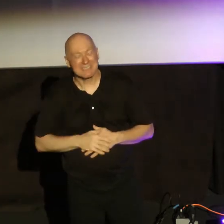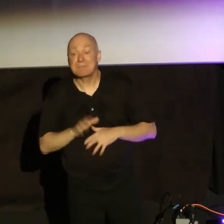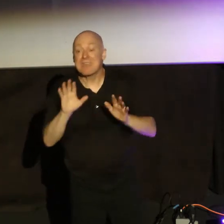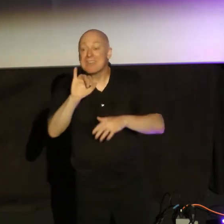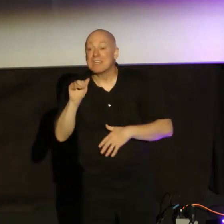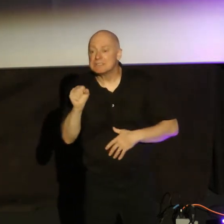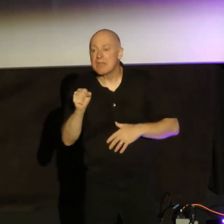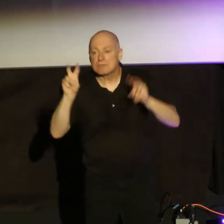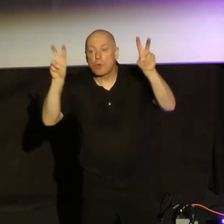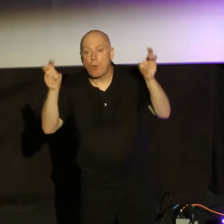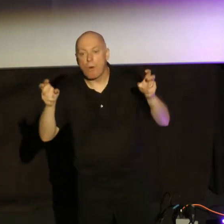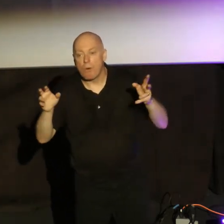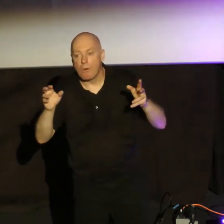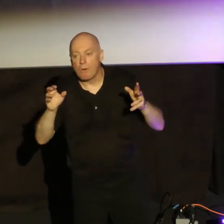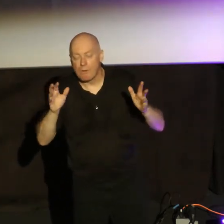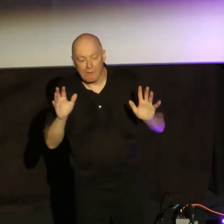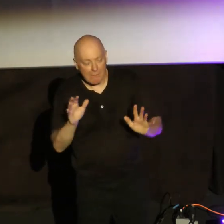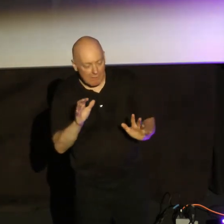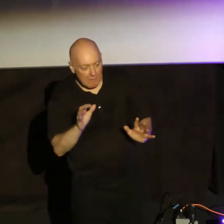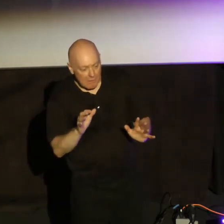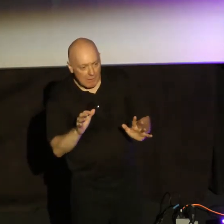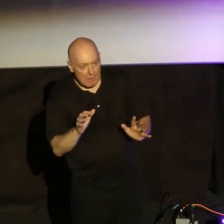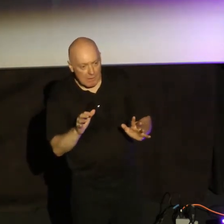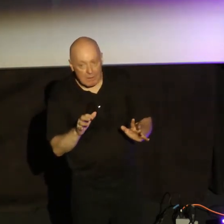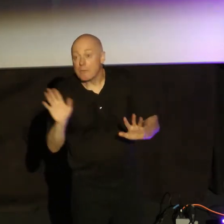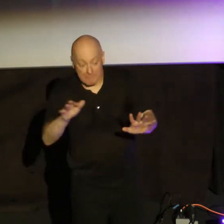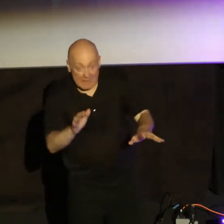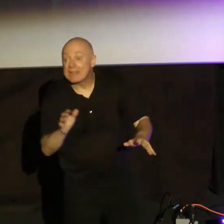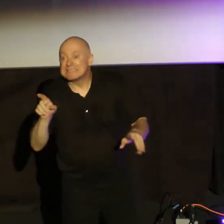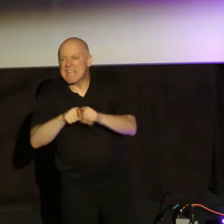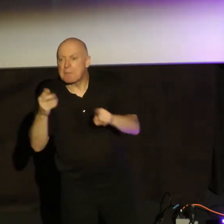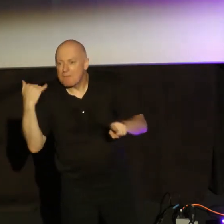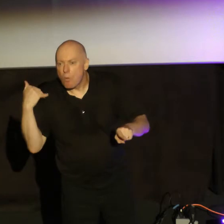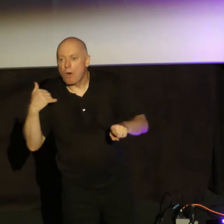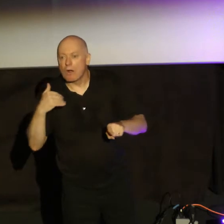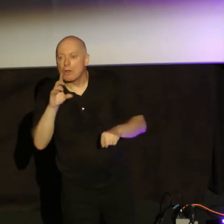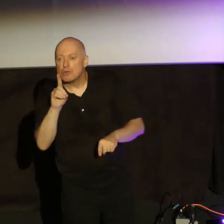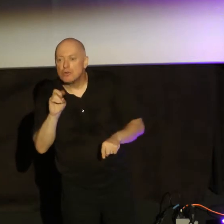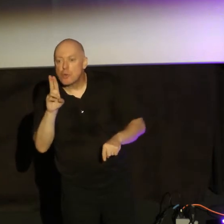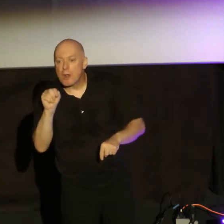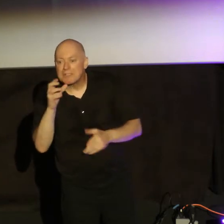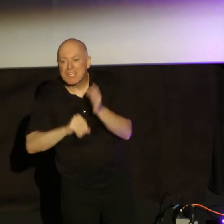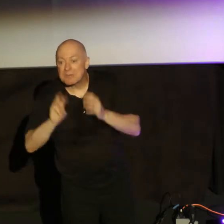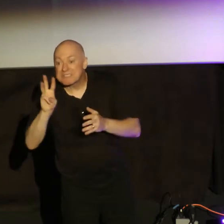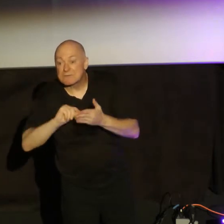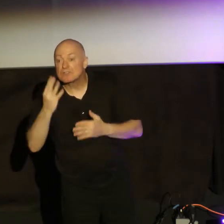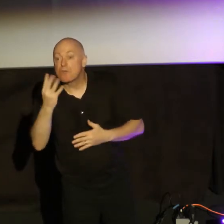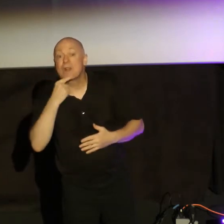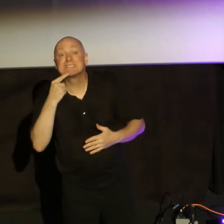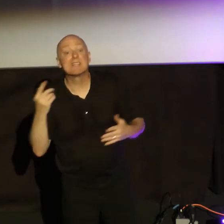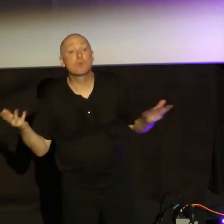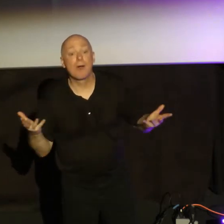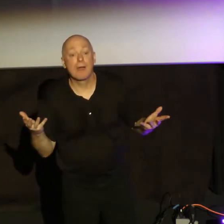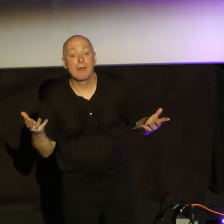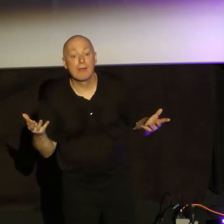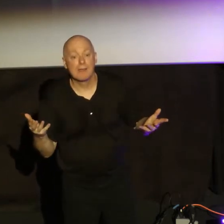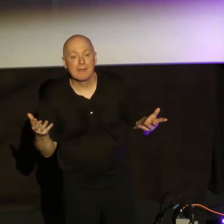is quoting. He's saying, hey, John 3.16. You guys know Deuteronomy 6.4. Okay. Deuteronomy 6.4 says this. And we probably couldn't